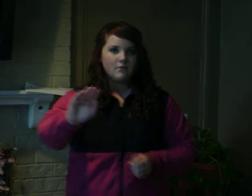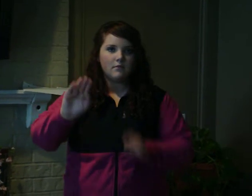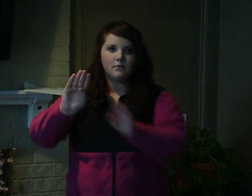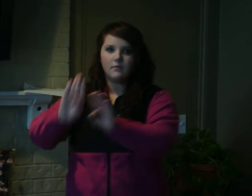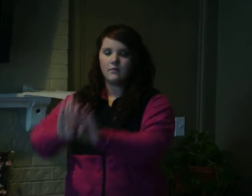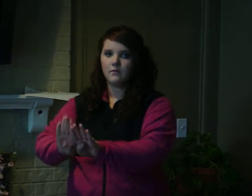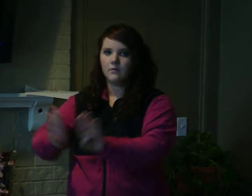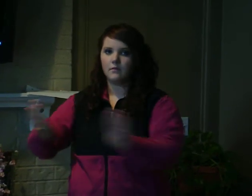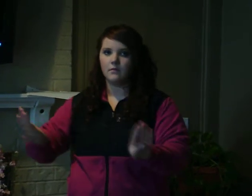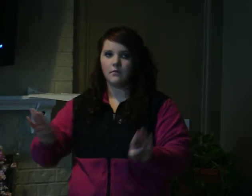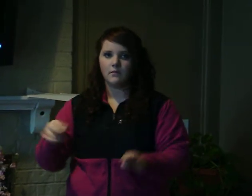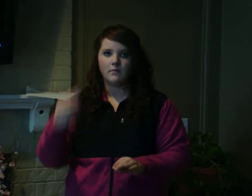I'm always welcome to the Dollar Let's a quick look at I look